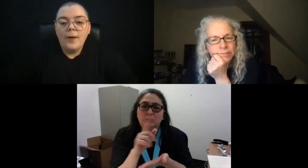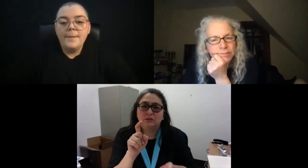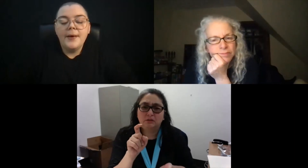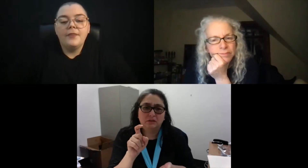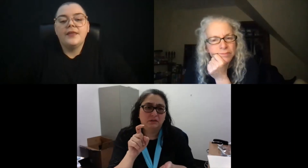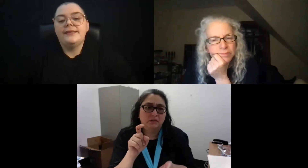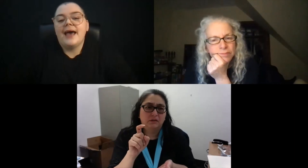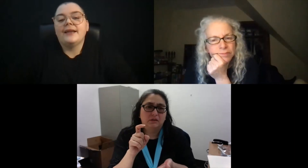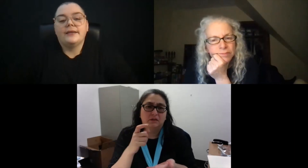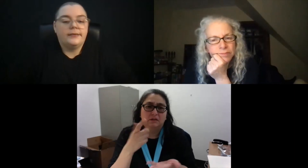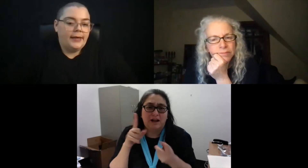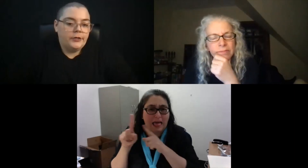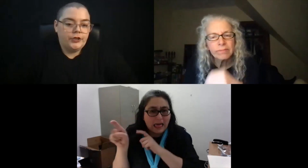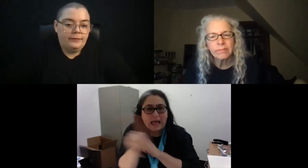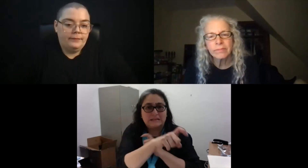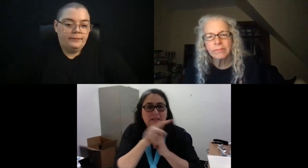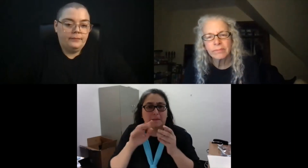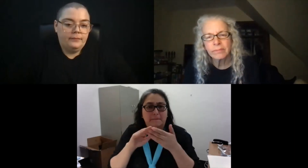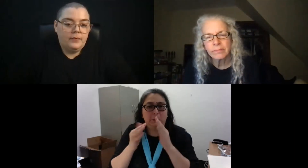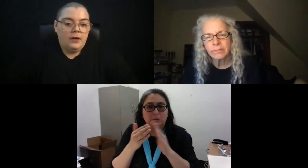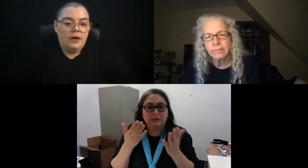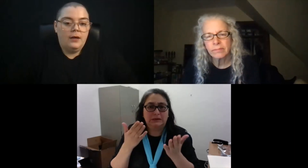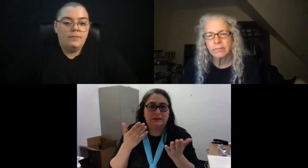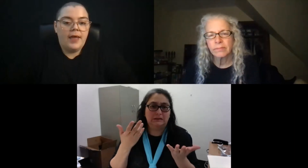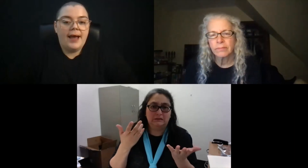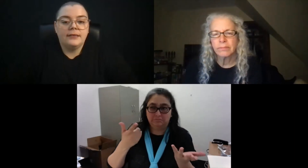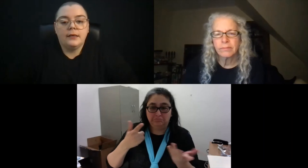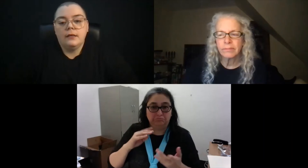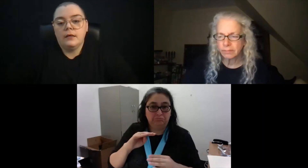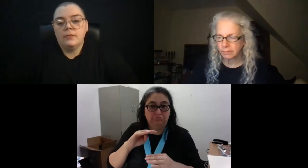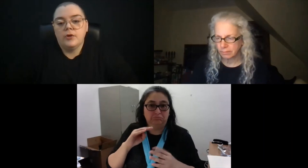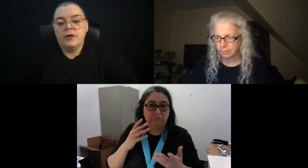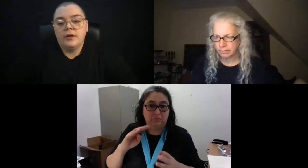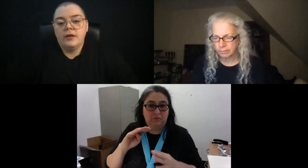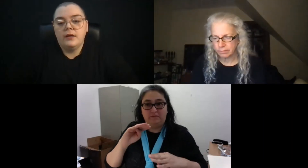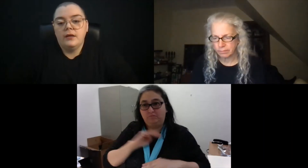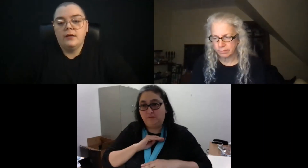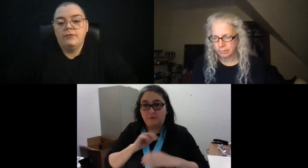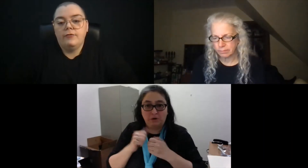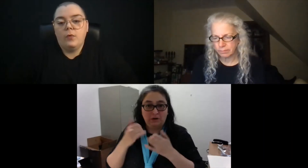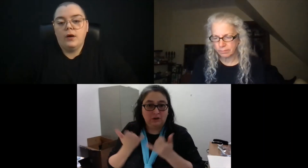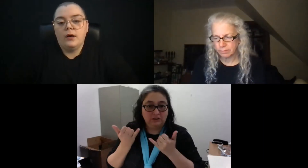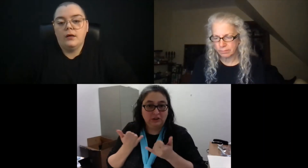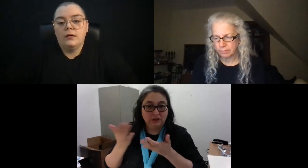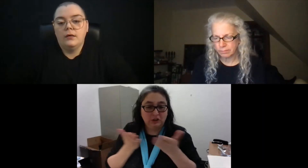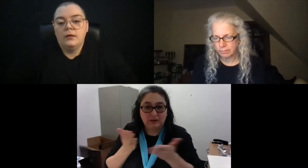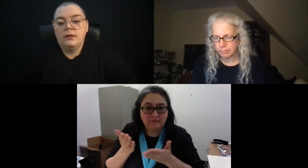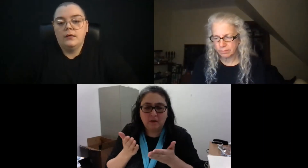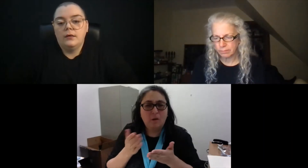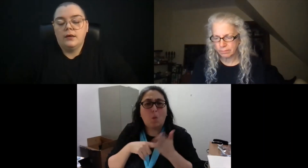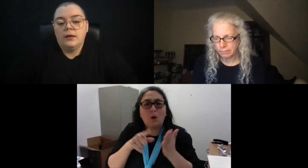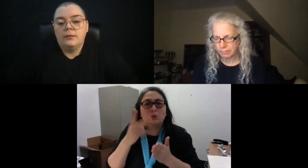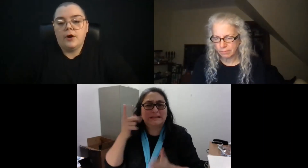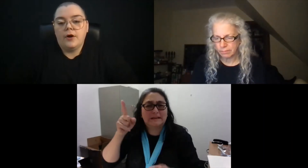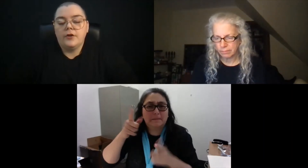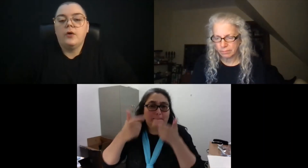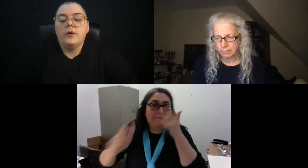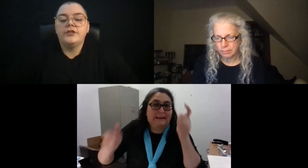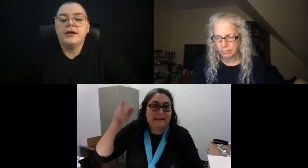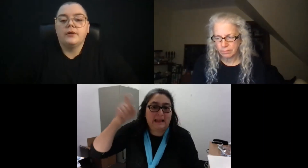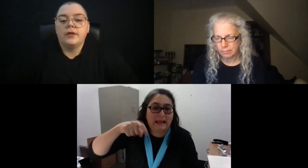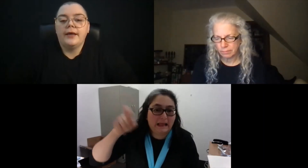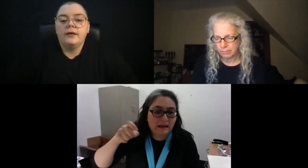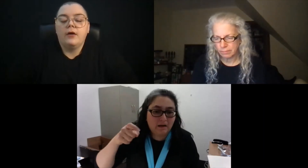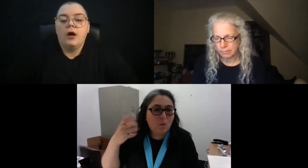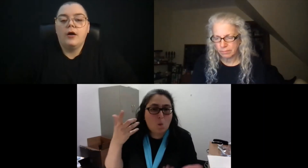What about the data collection? Asking the community for, or, you know,